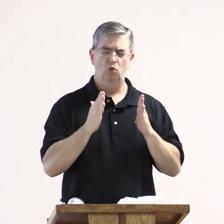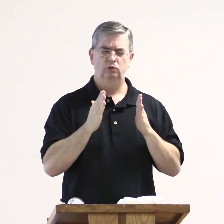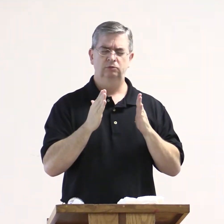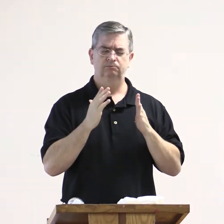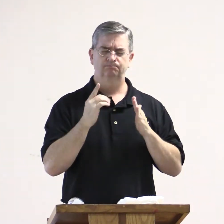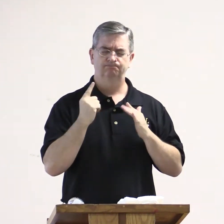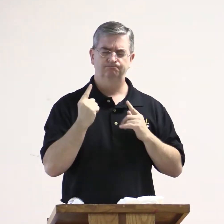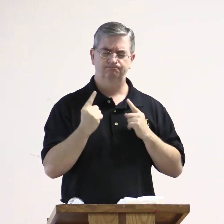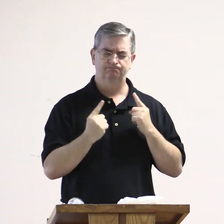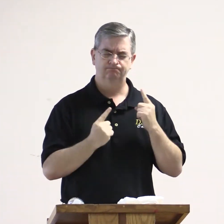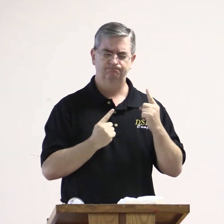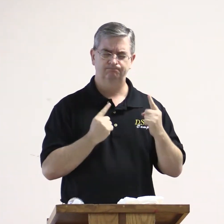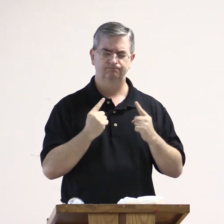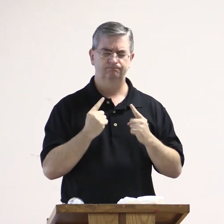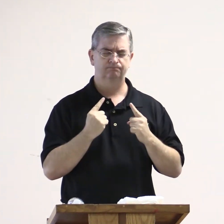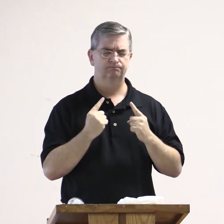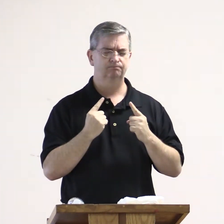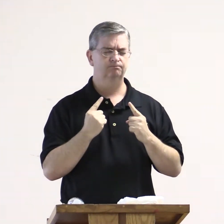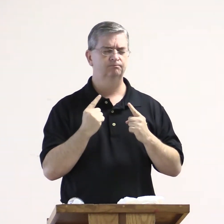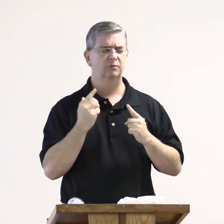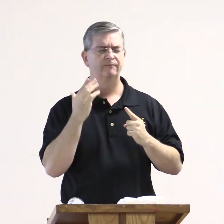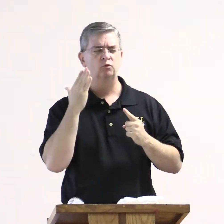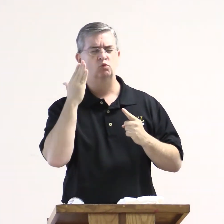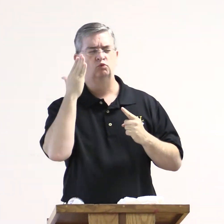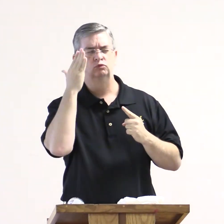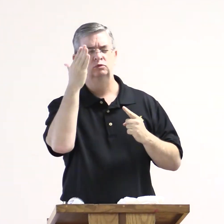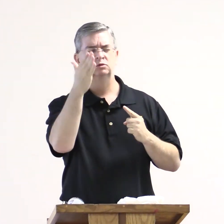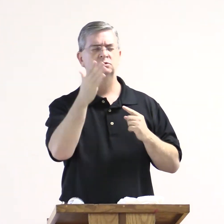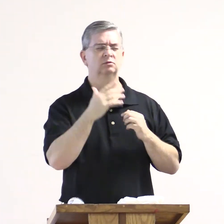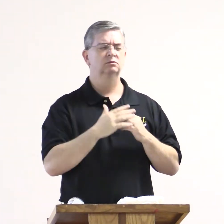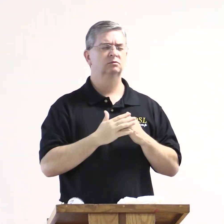To focus and to think about you.